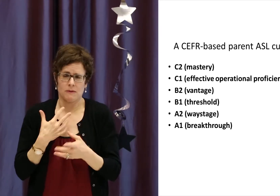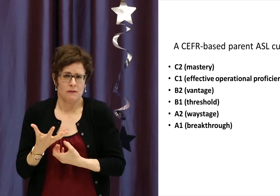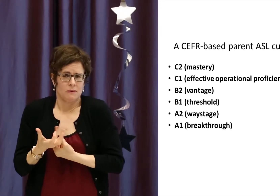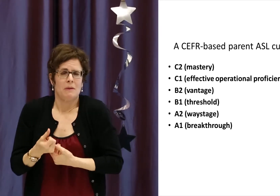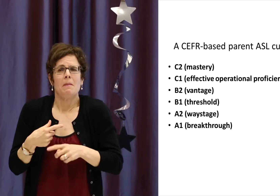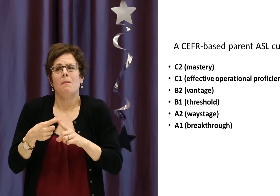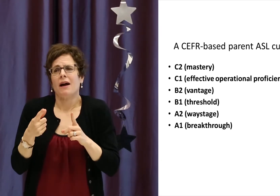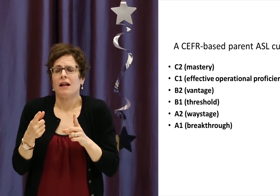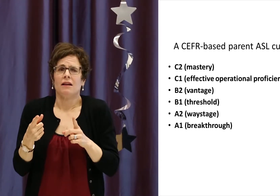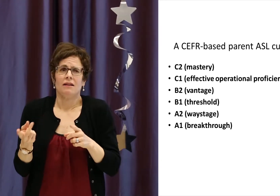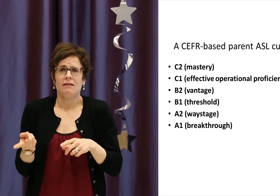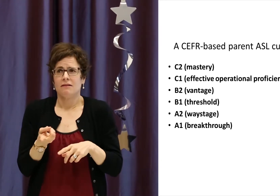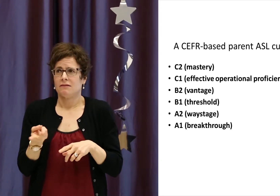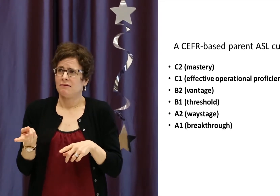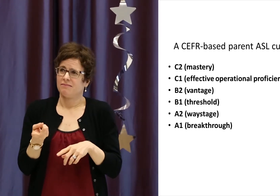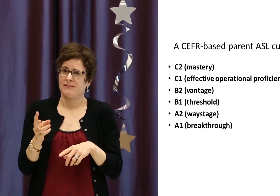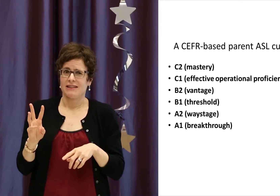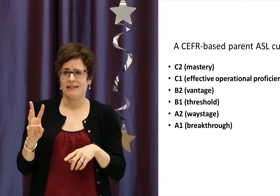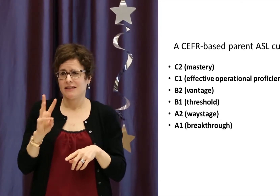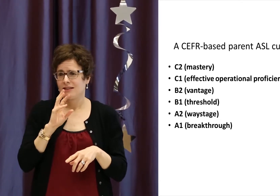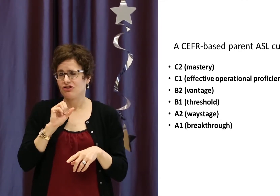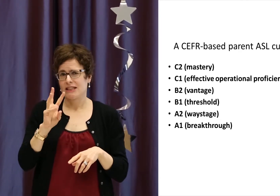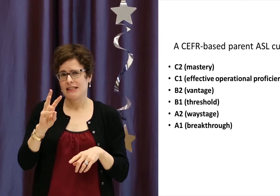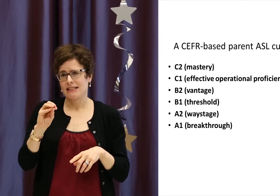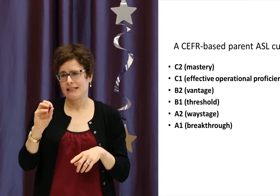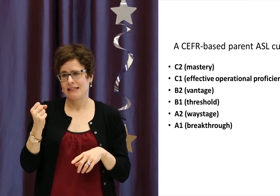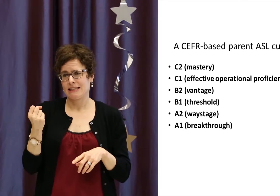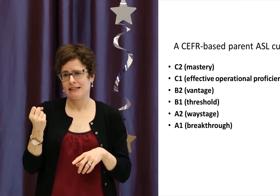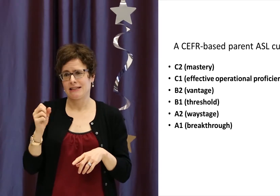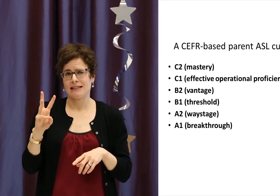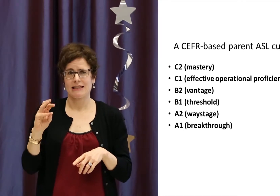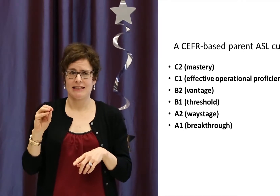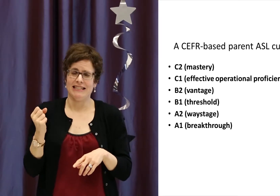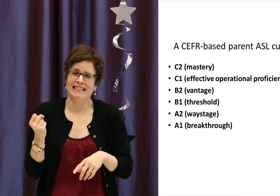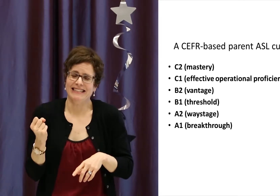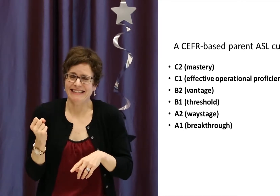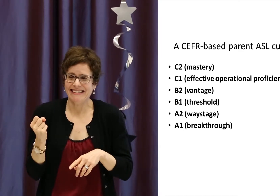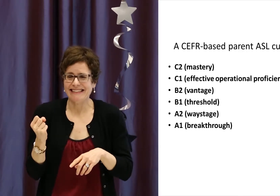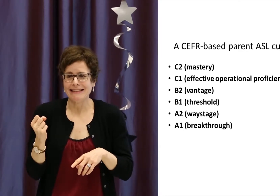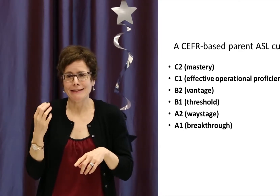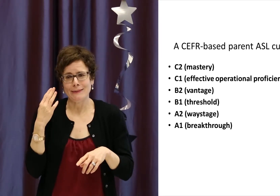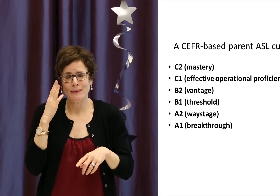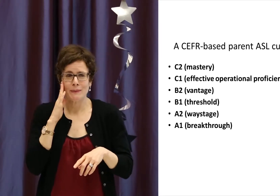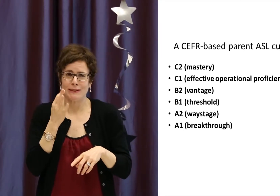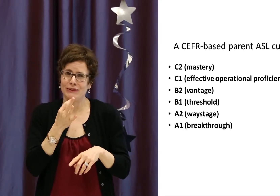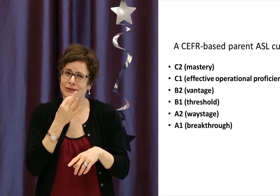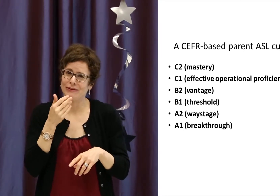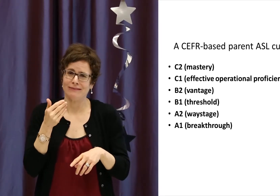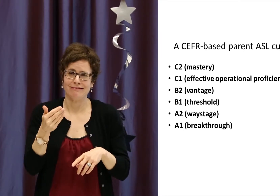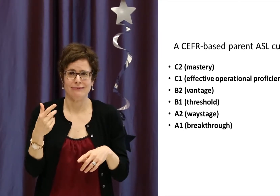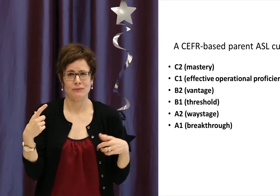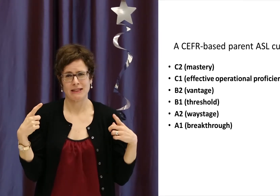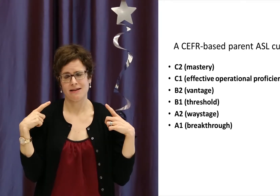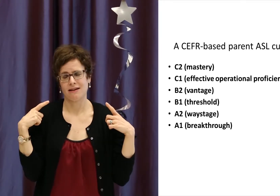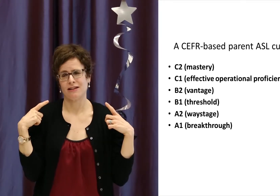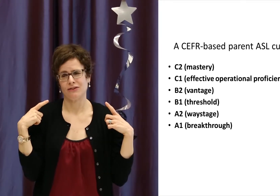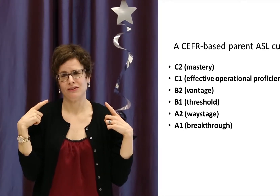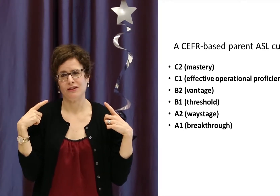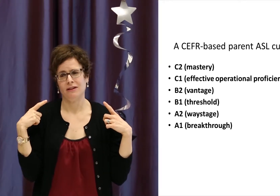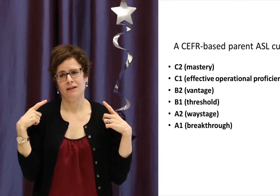These are my two favorite people. However, they are both in their 60s currently, so I know that they are going to be looking